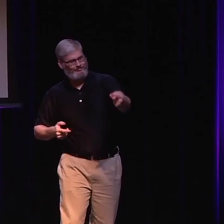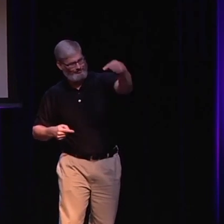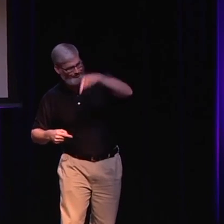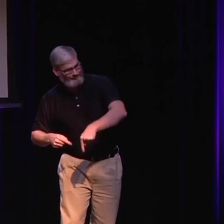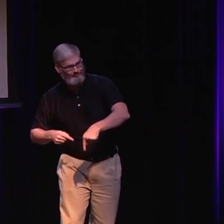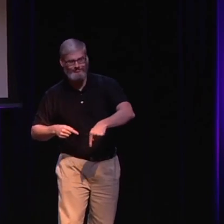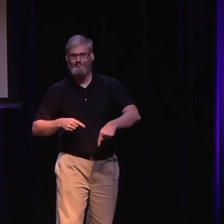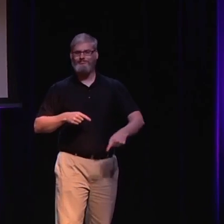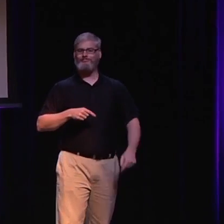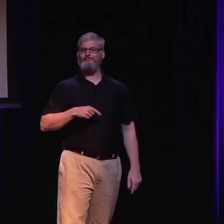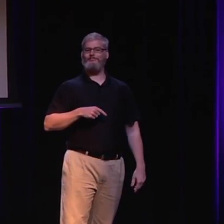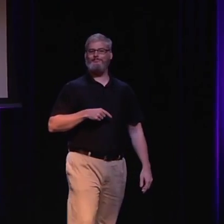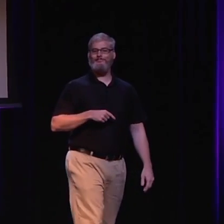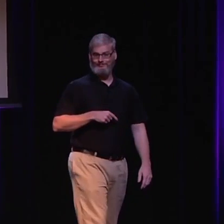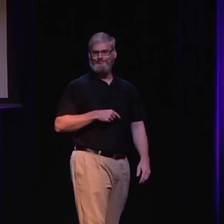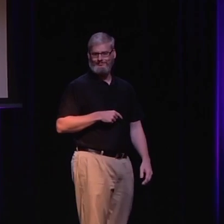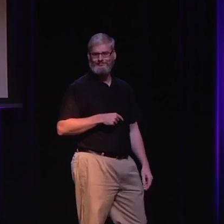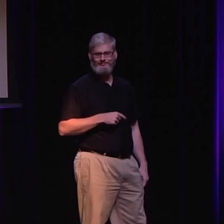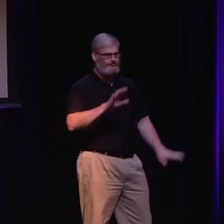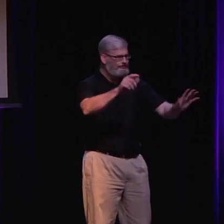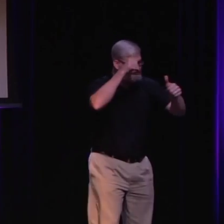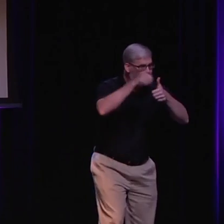and I thank the committee for allowing him to come and interpret for me.